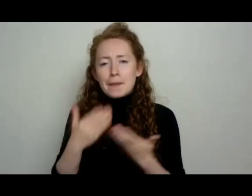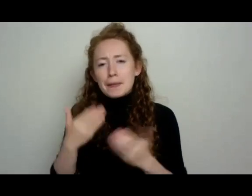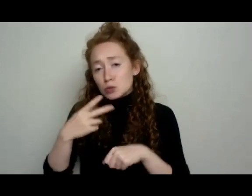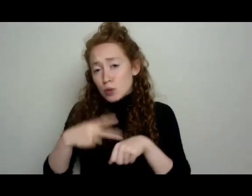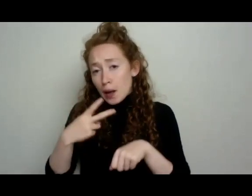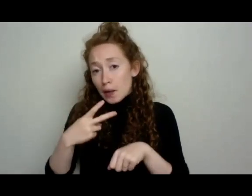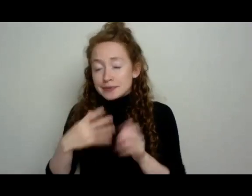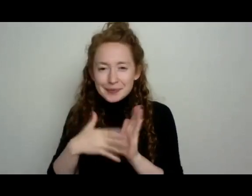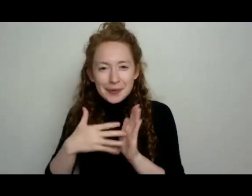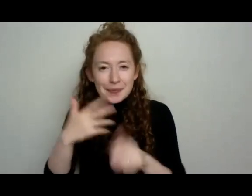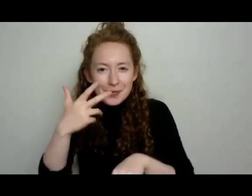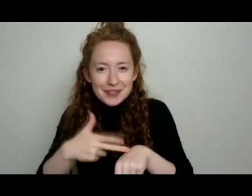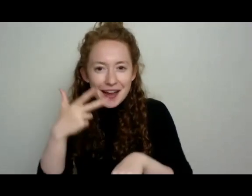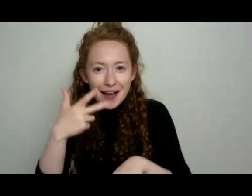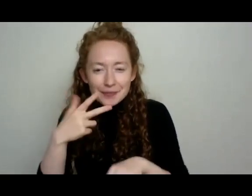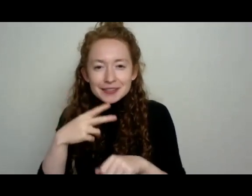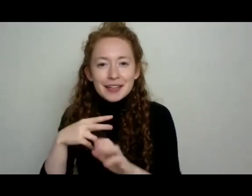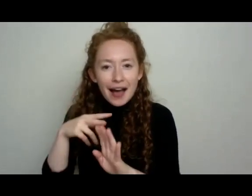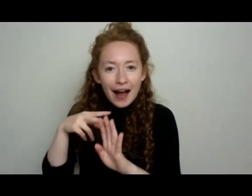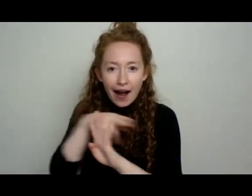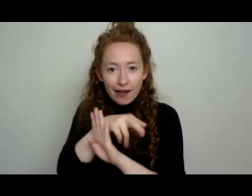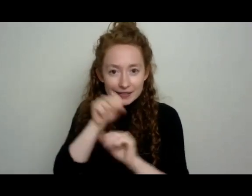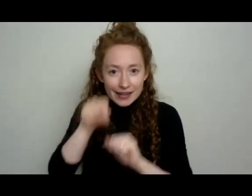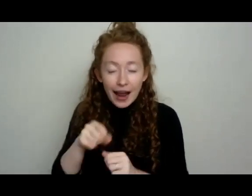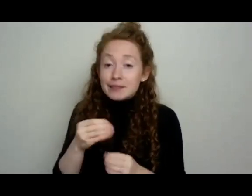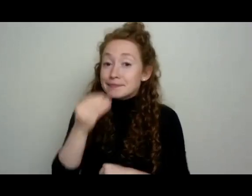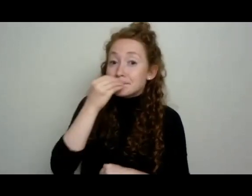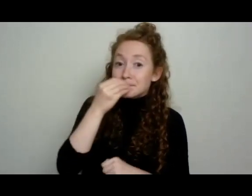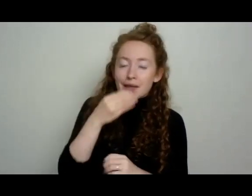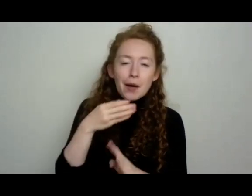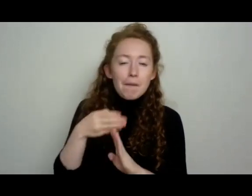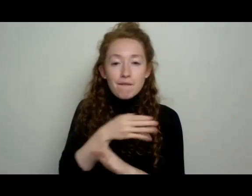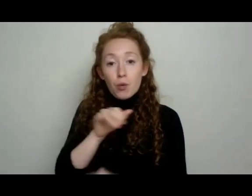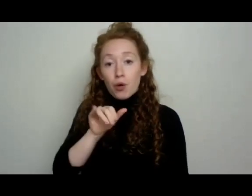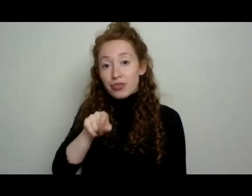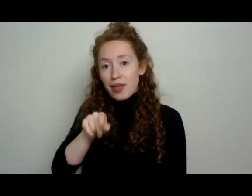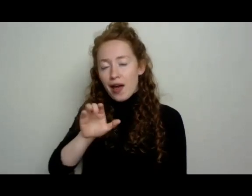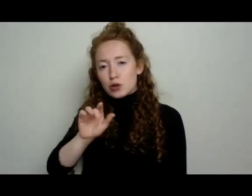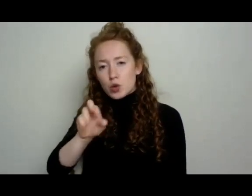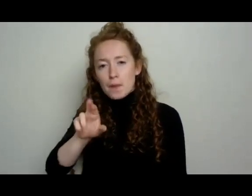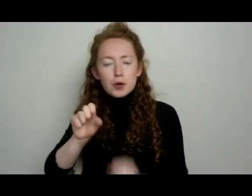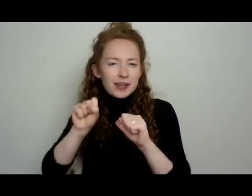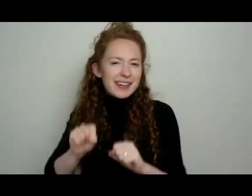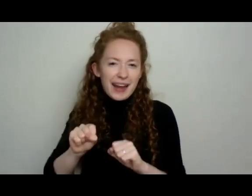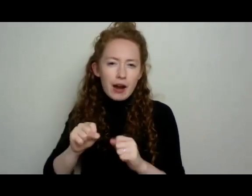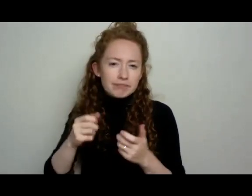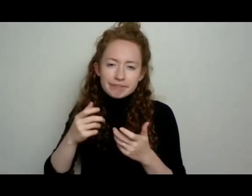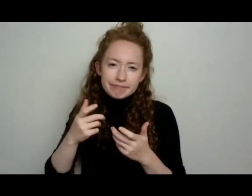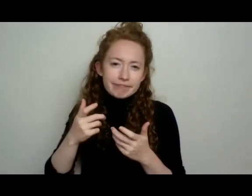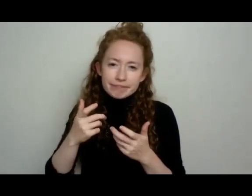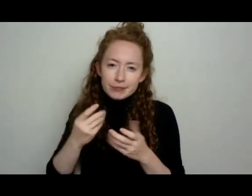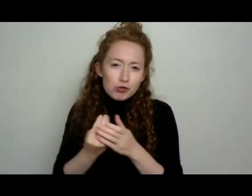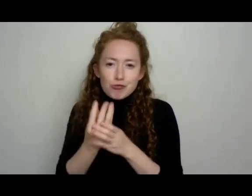even three times before that cucumber is committed to crawling all over it, overshading it.